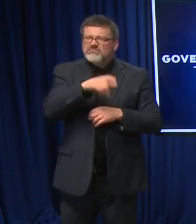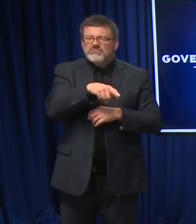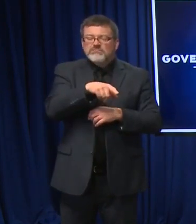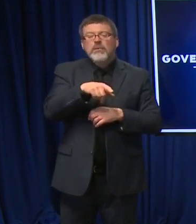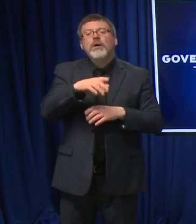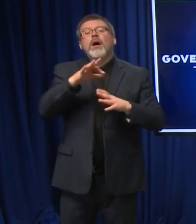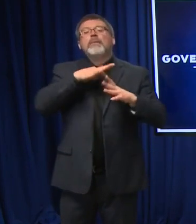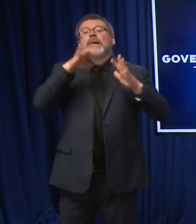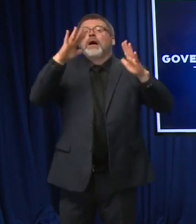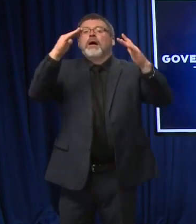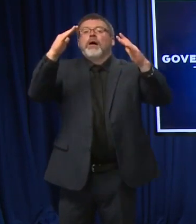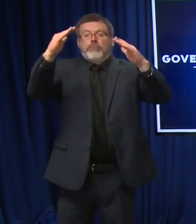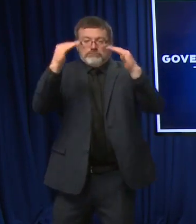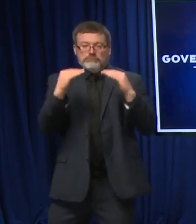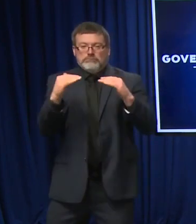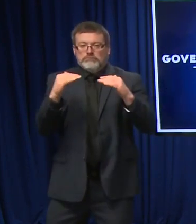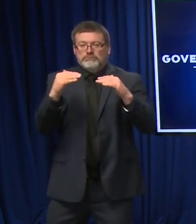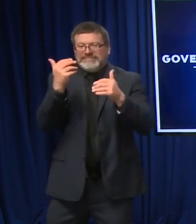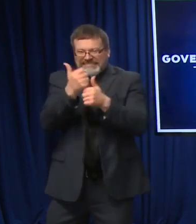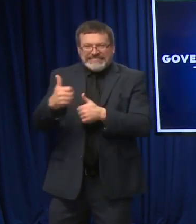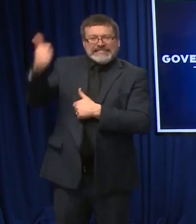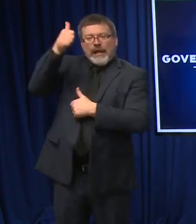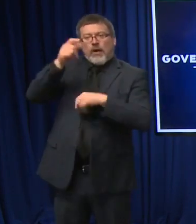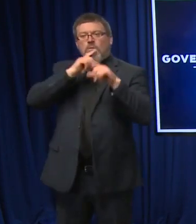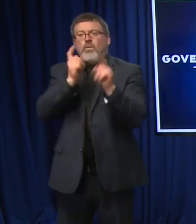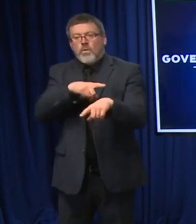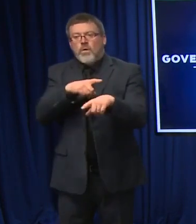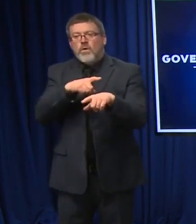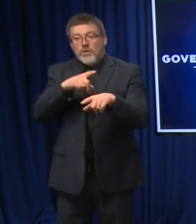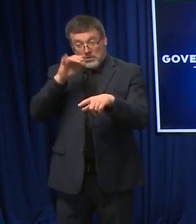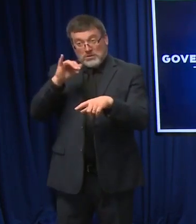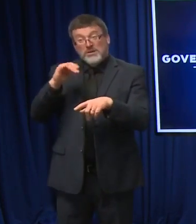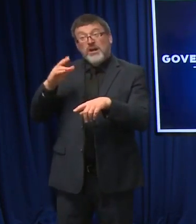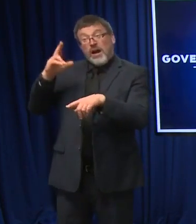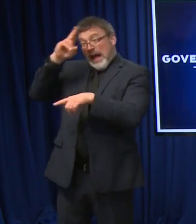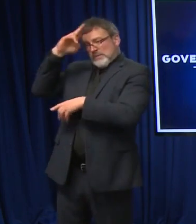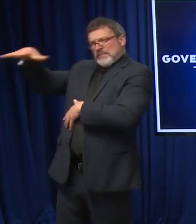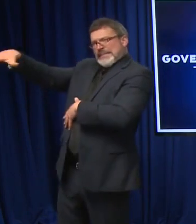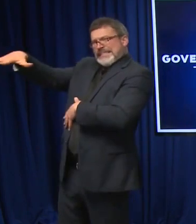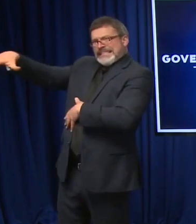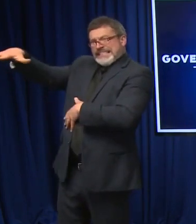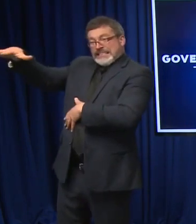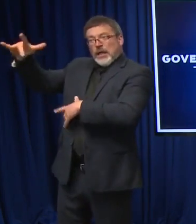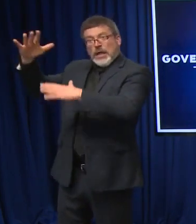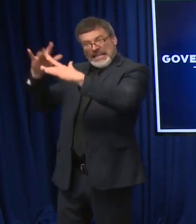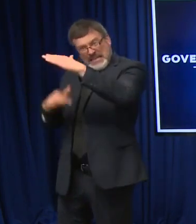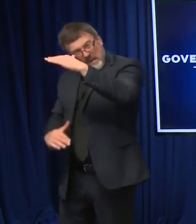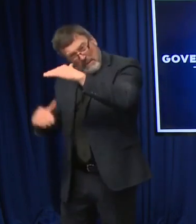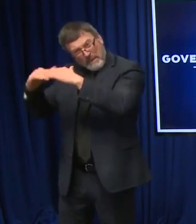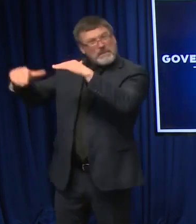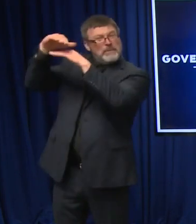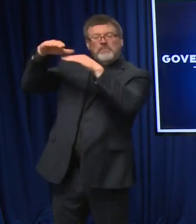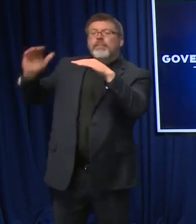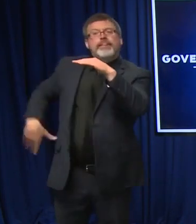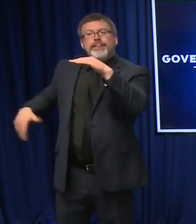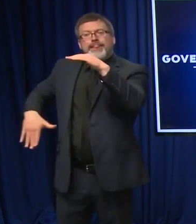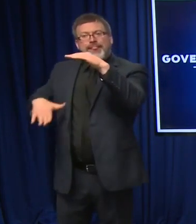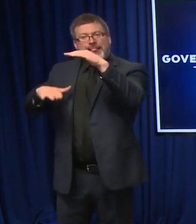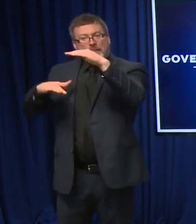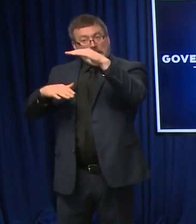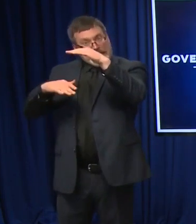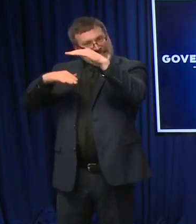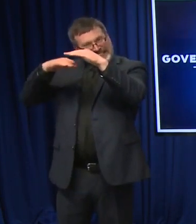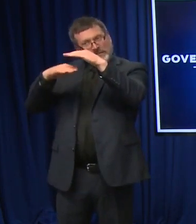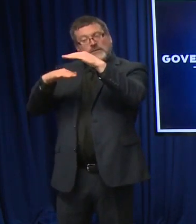I'd like to tell you that I think that we've maxed out on our hospitalizations and our cases. We have not. I'd be shocked if that were the case. I'd love it, but